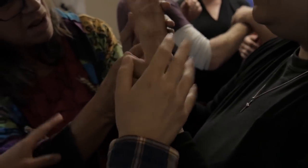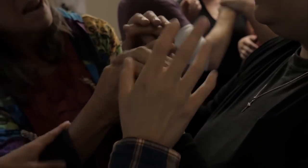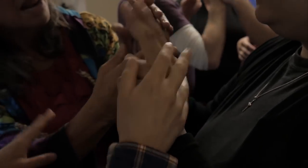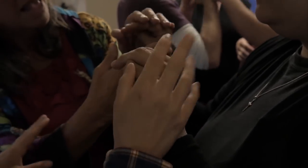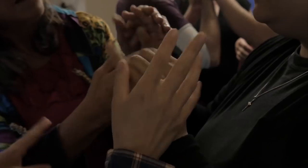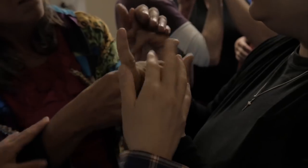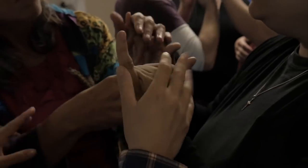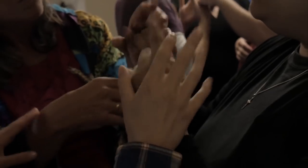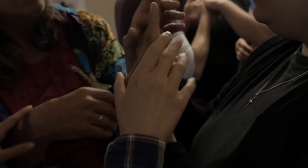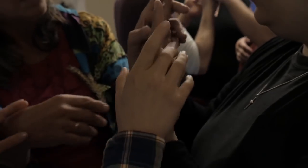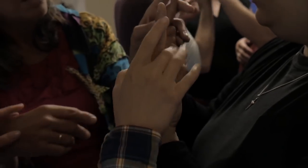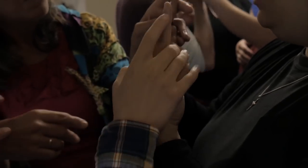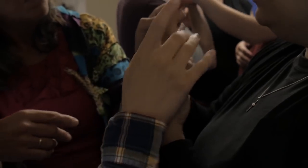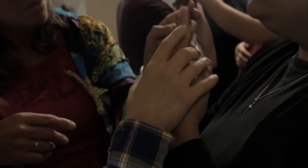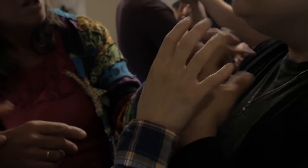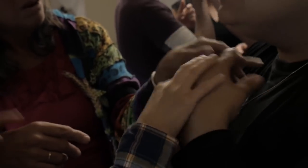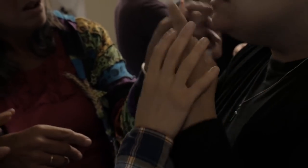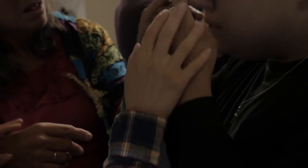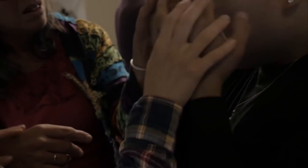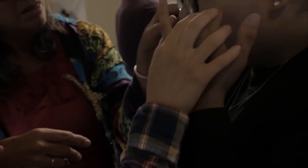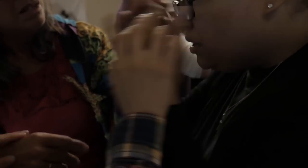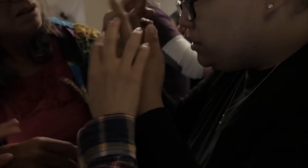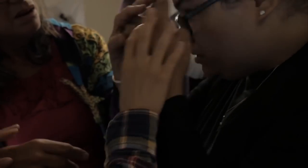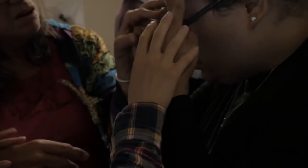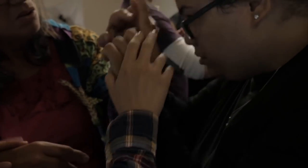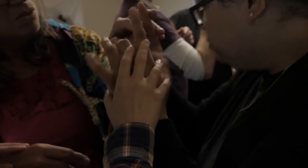Every aspect of the theater experience had to be rethought.